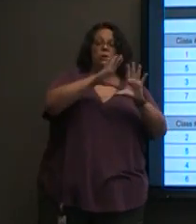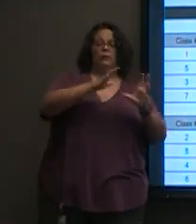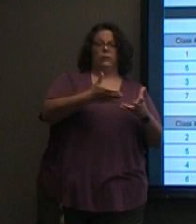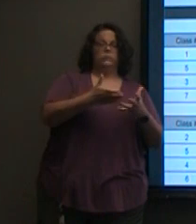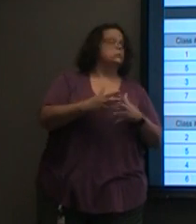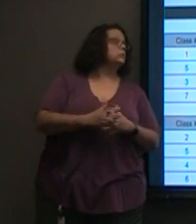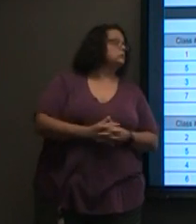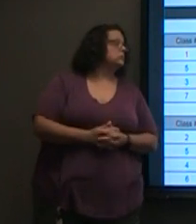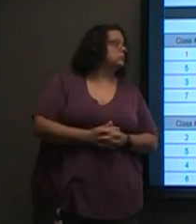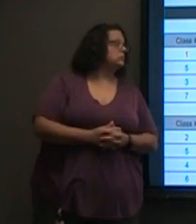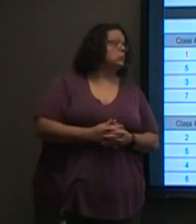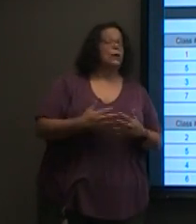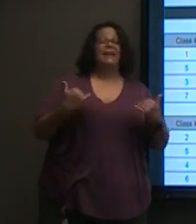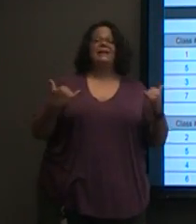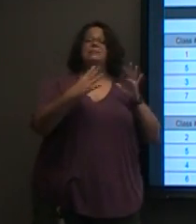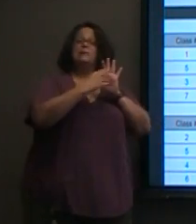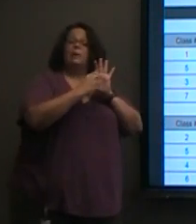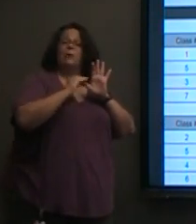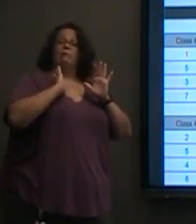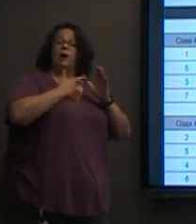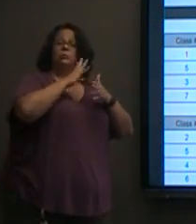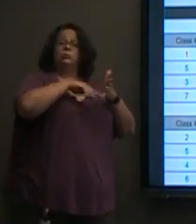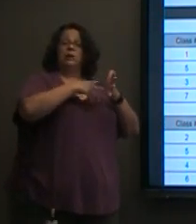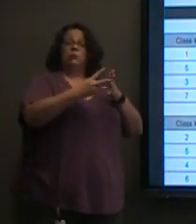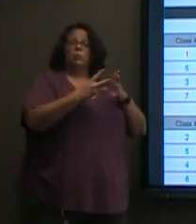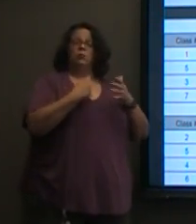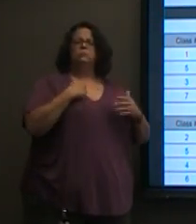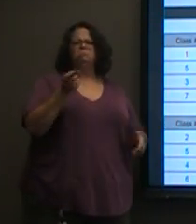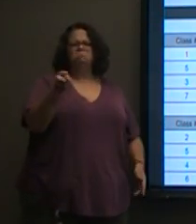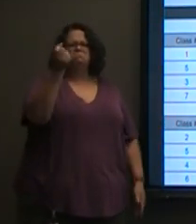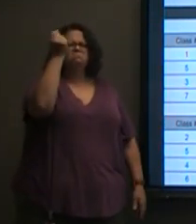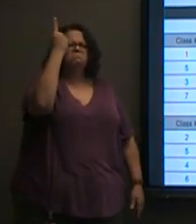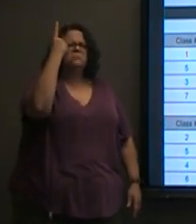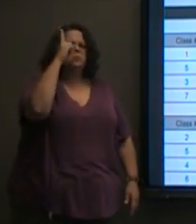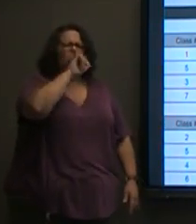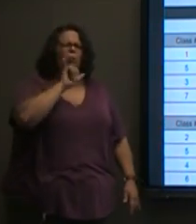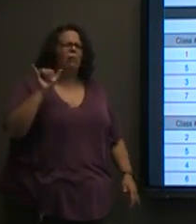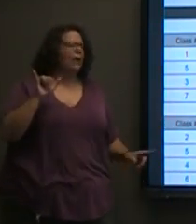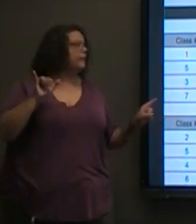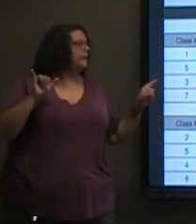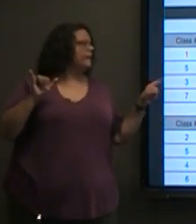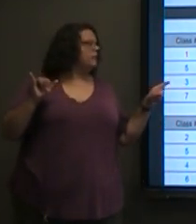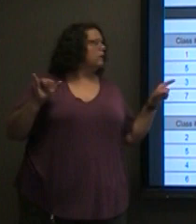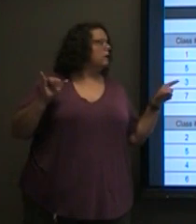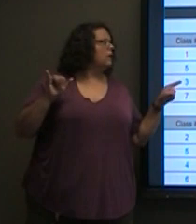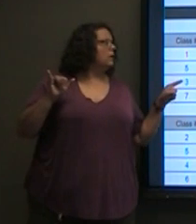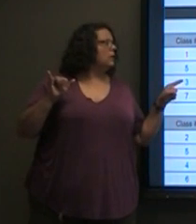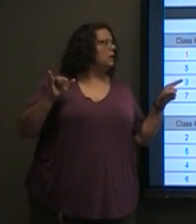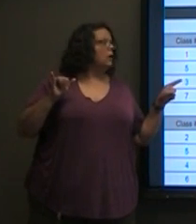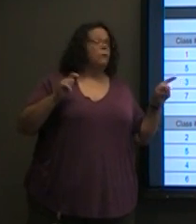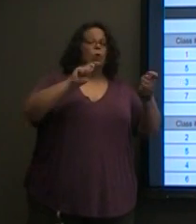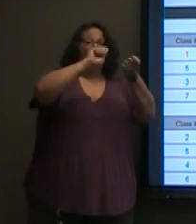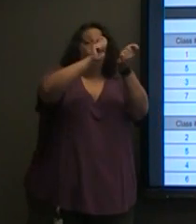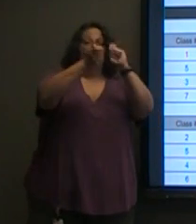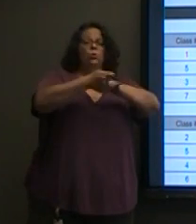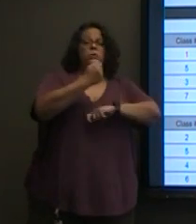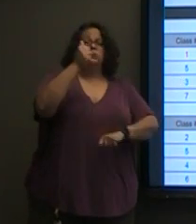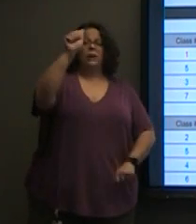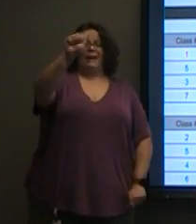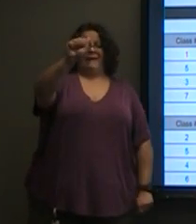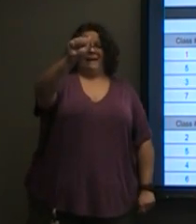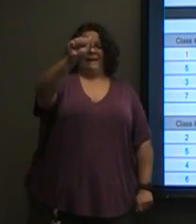This is a copy of our schedule, just so that you have an understanding of what it looks like. We have a rotation A day,